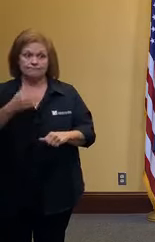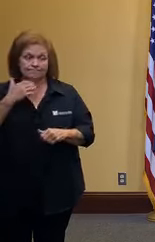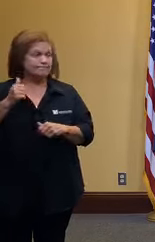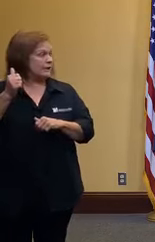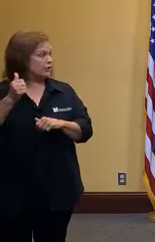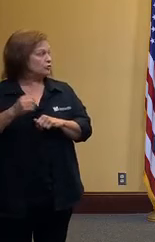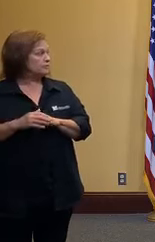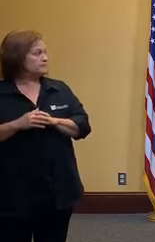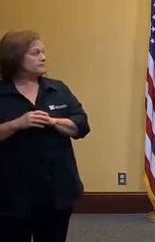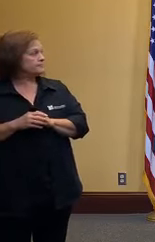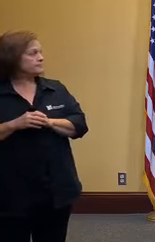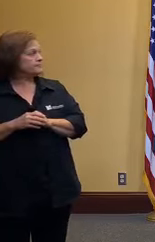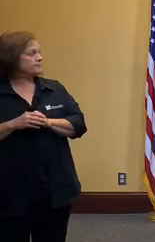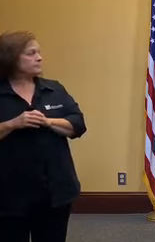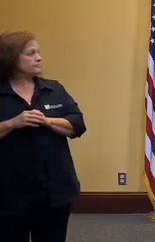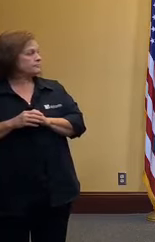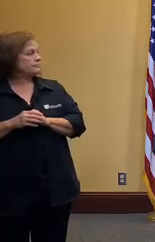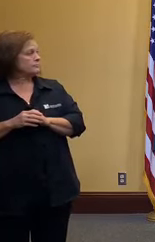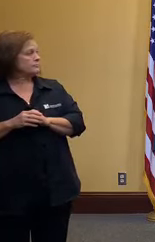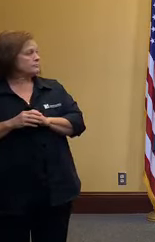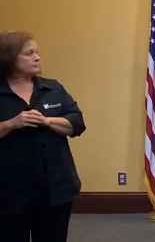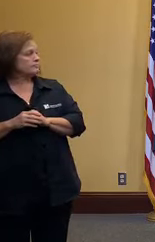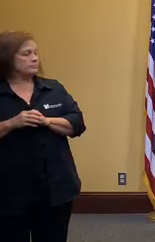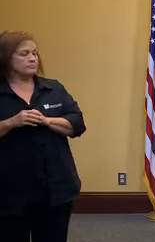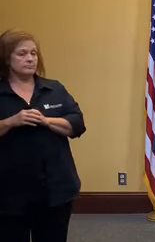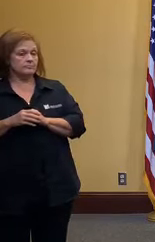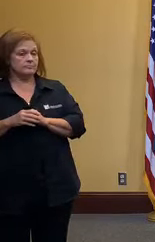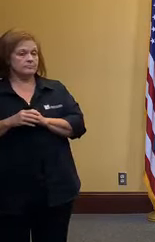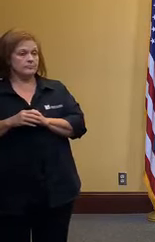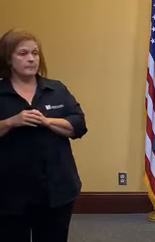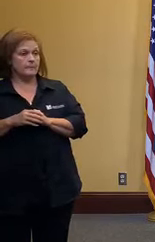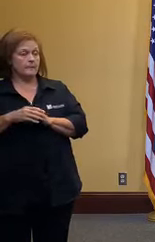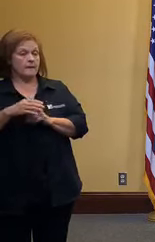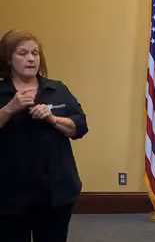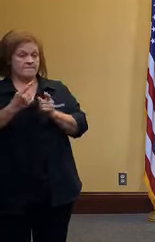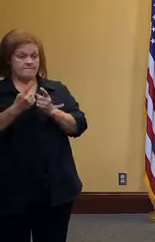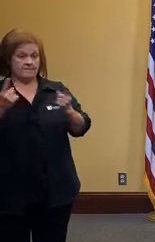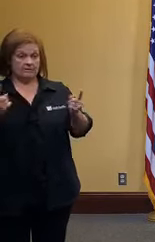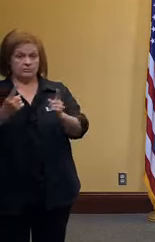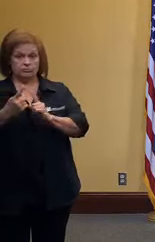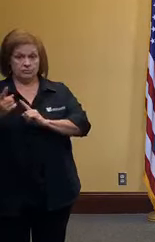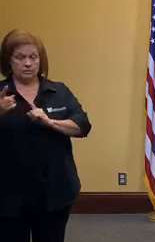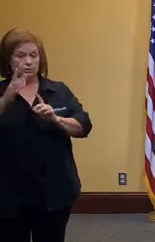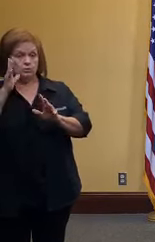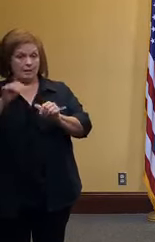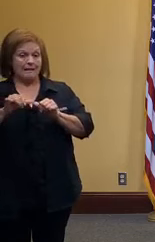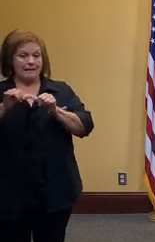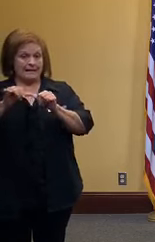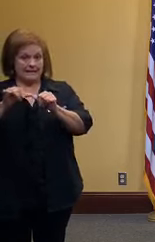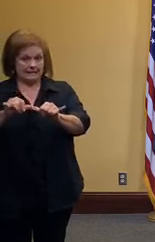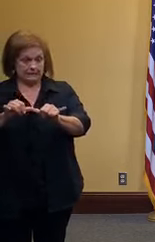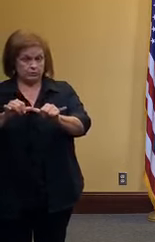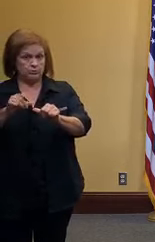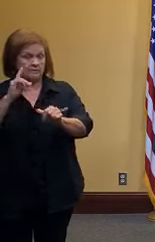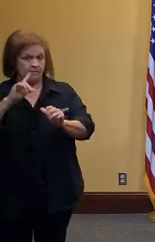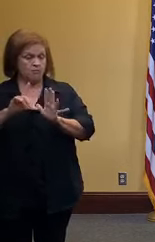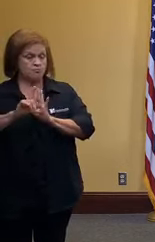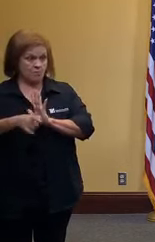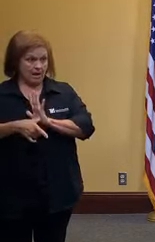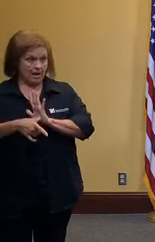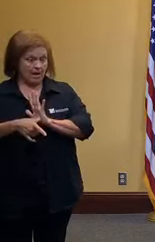what we're saying is we physical distancing as i've said will remain in effect for the foreseeable future